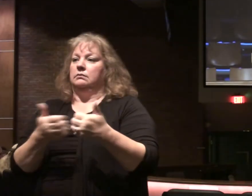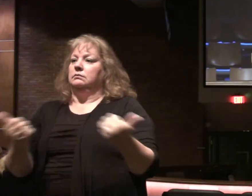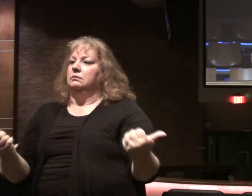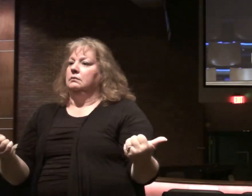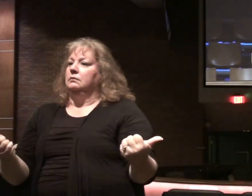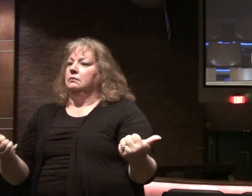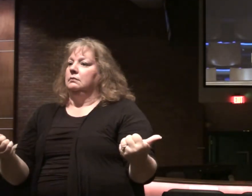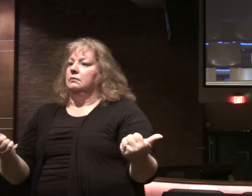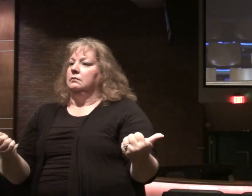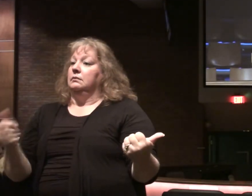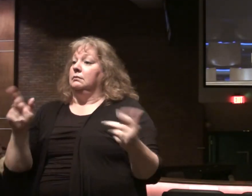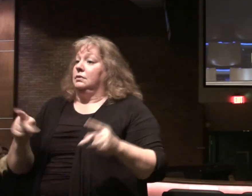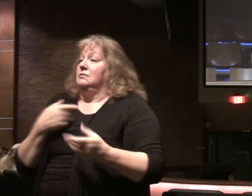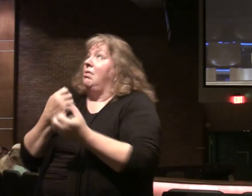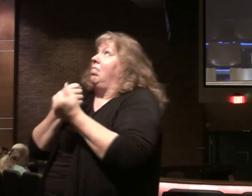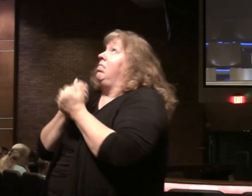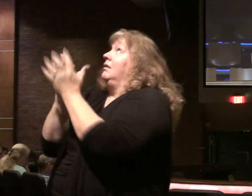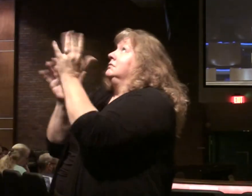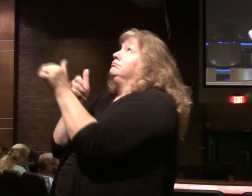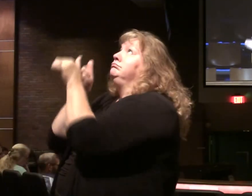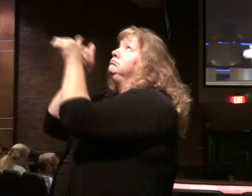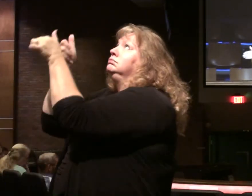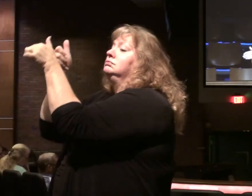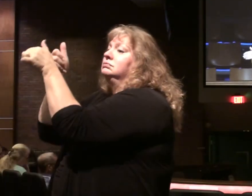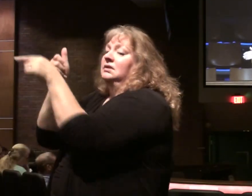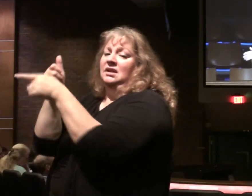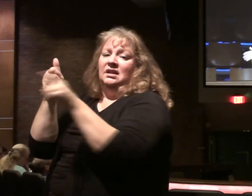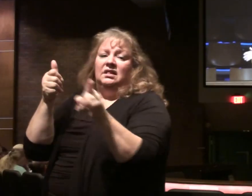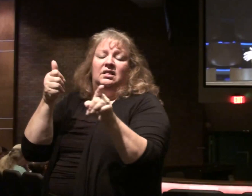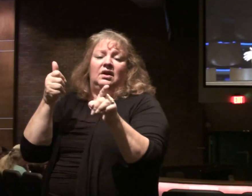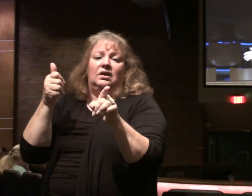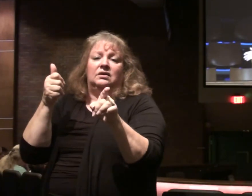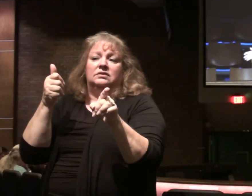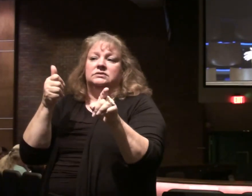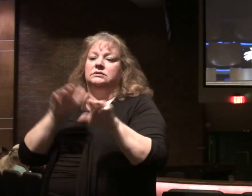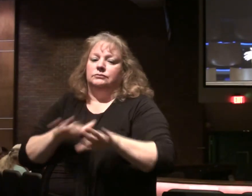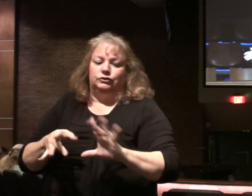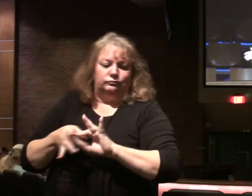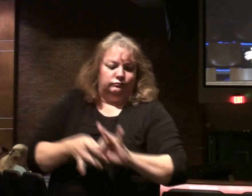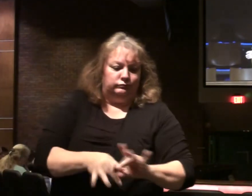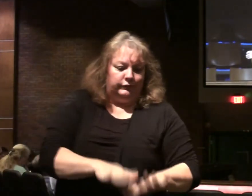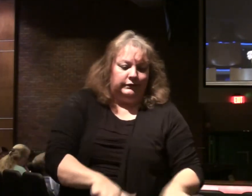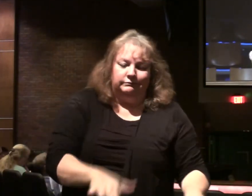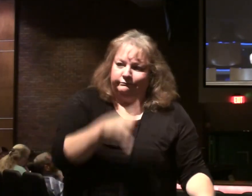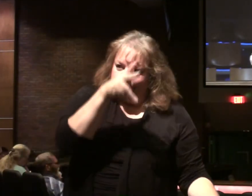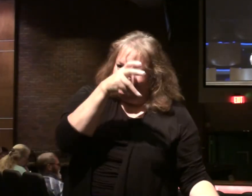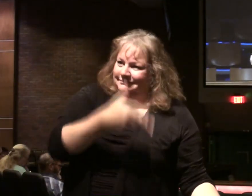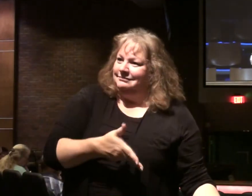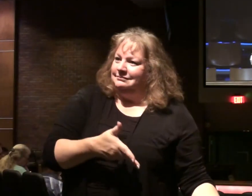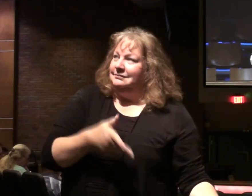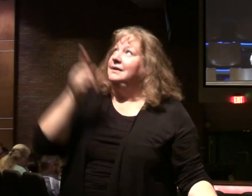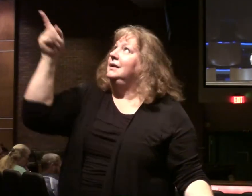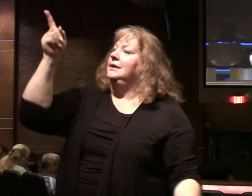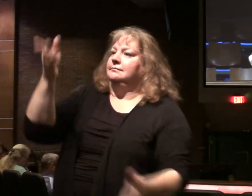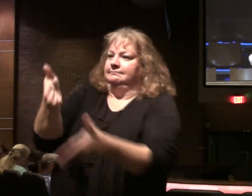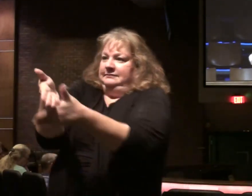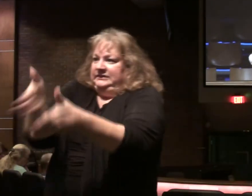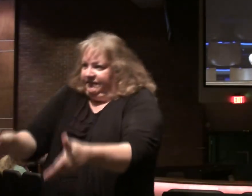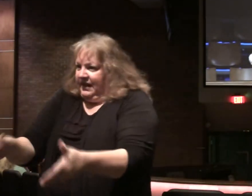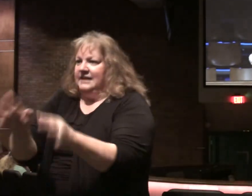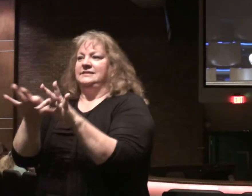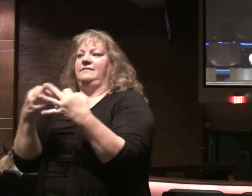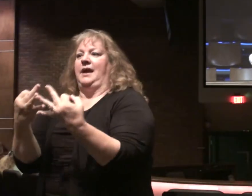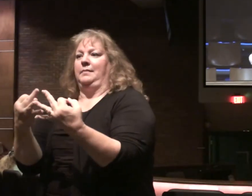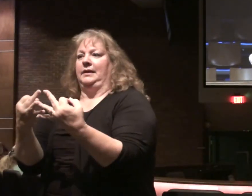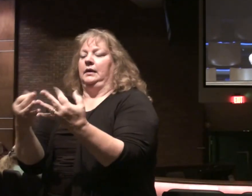There's person who loves Jesus Christ to follow him. And there are those who are still children of the devil. So, he brings division. This happens